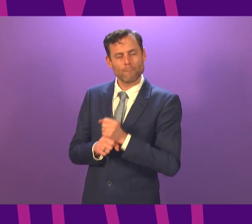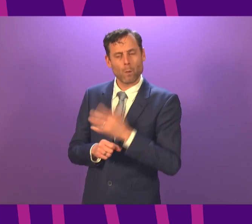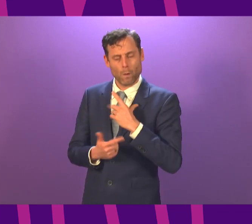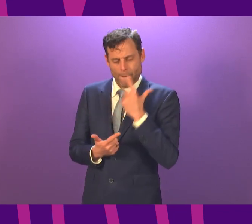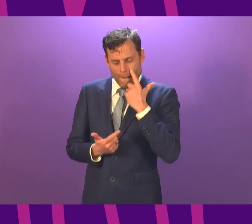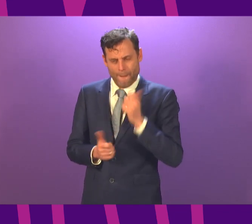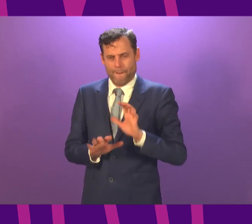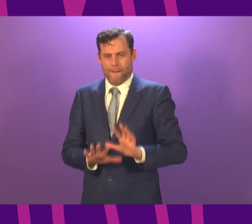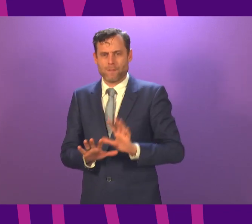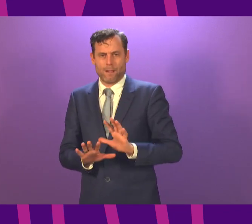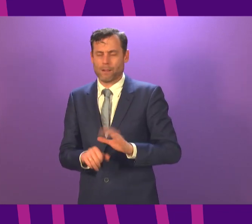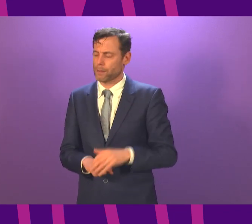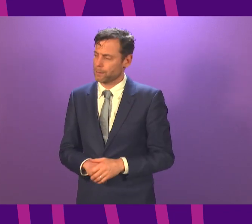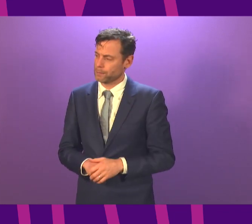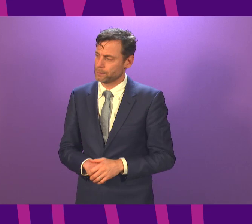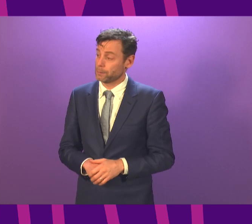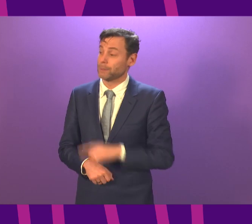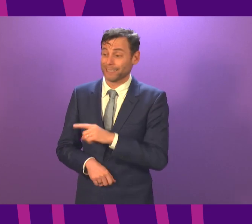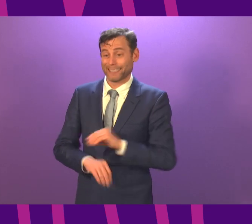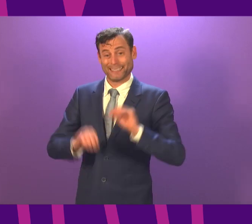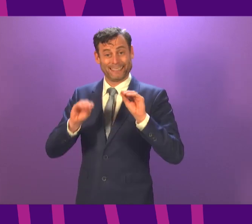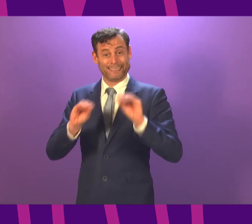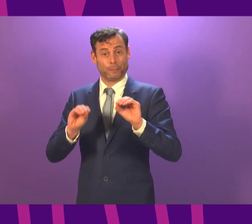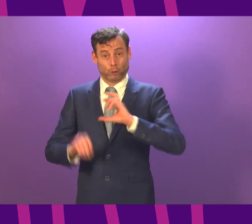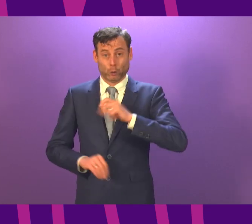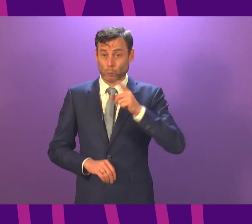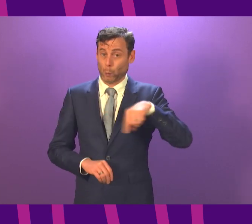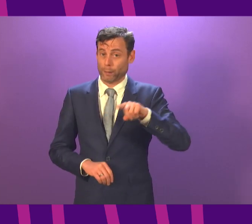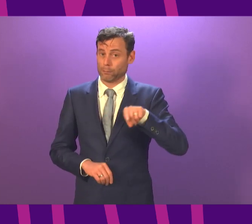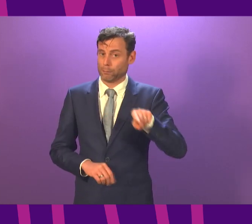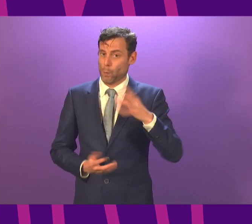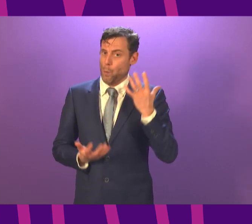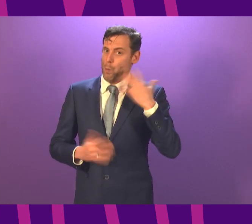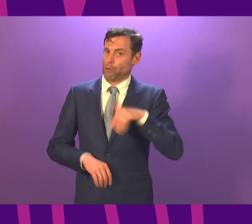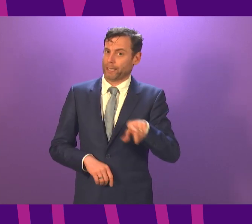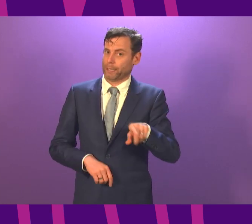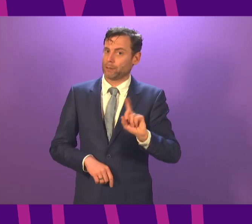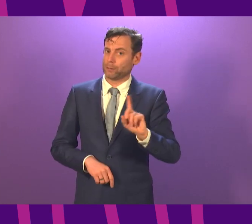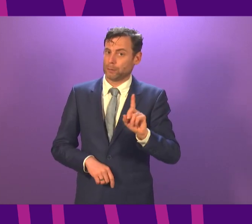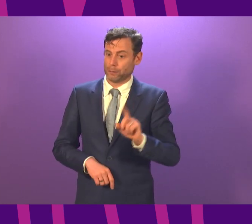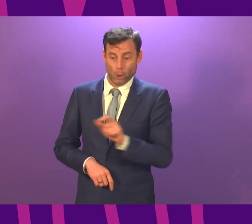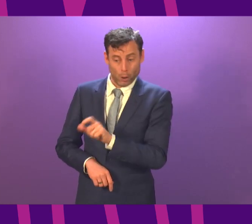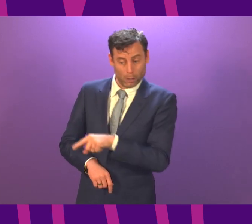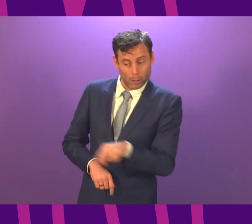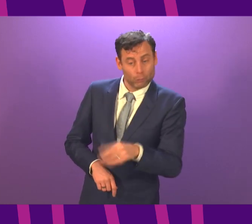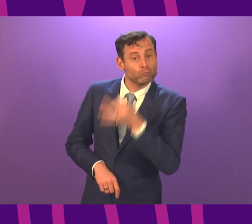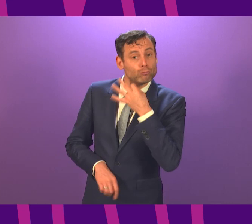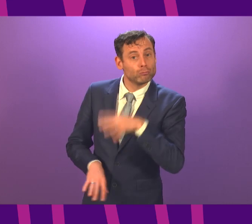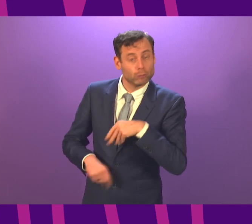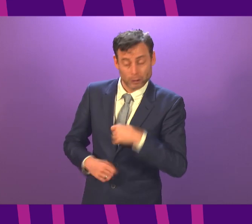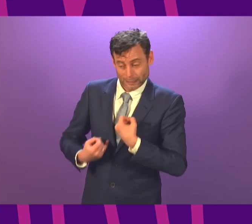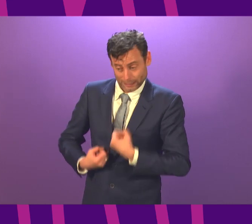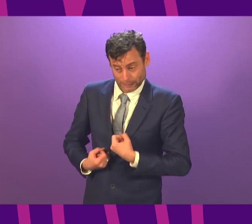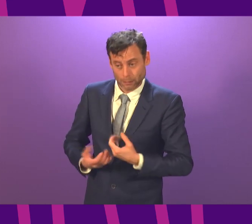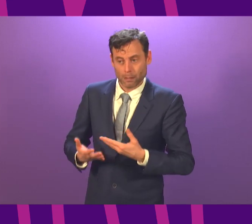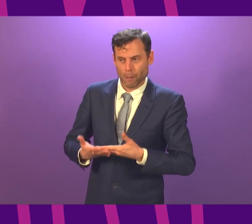First Minister also agrees that teaching unions are rightly concerned about the safety of pupils and the wider community, as well as the